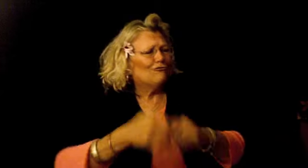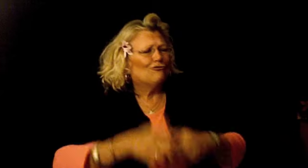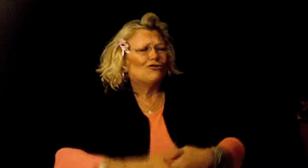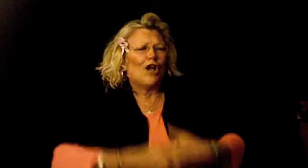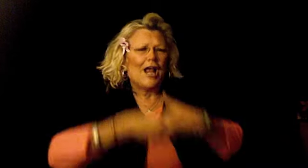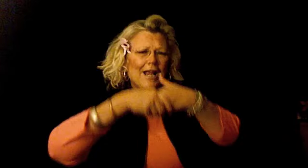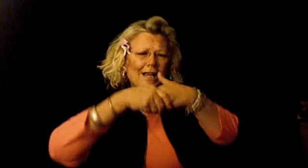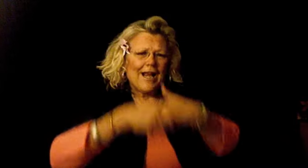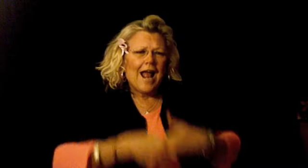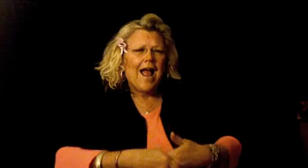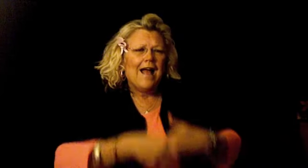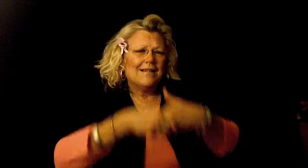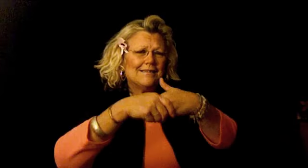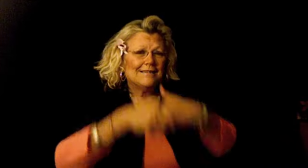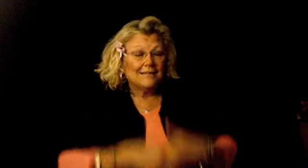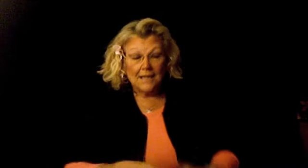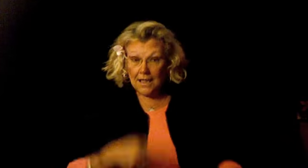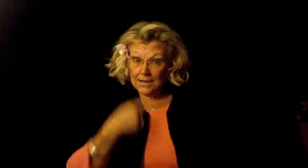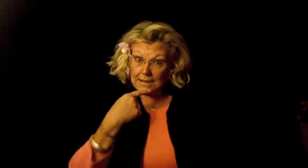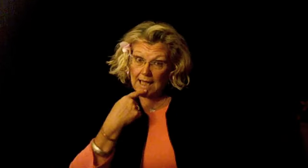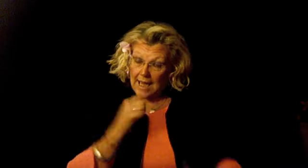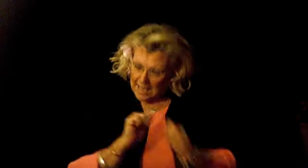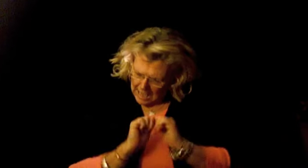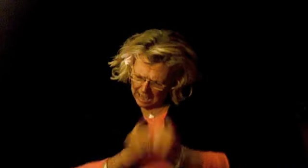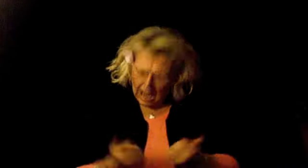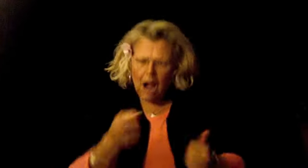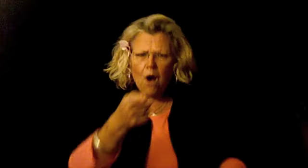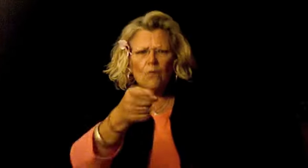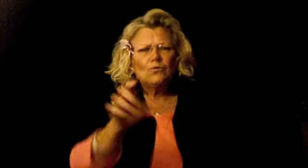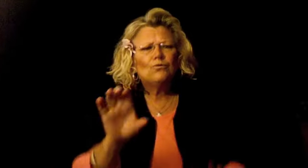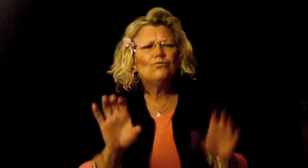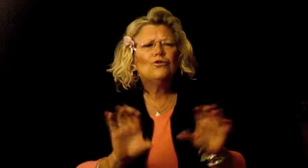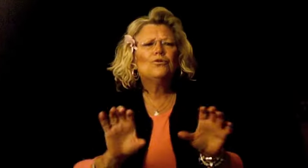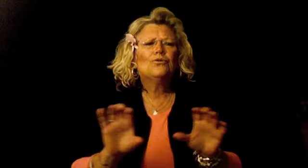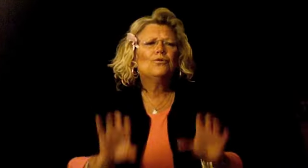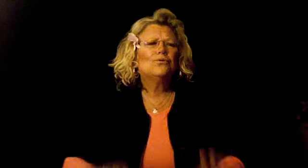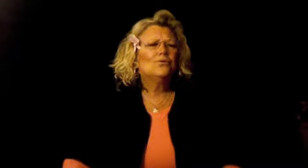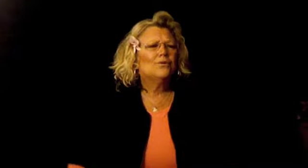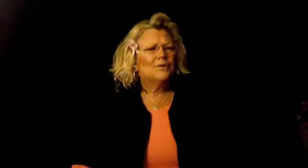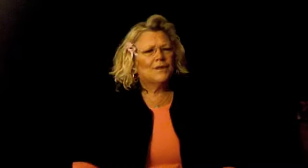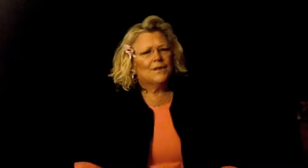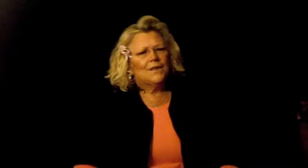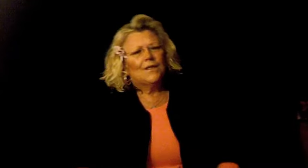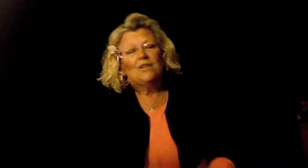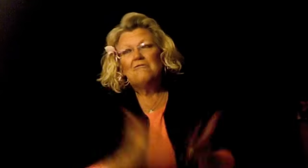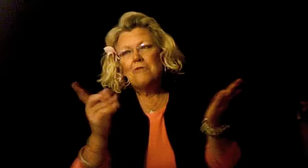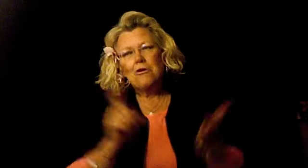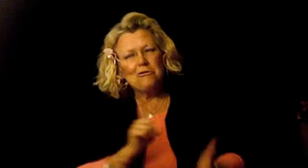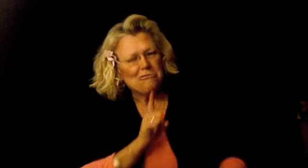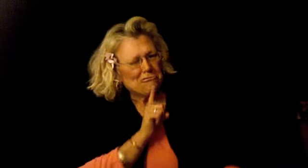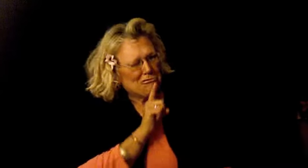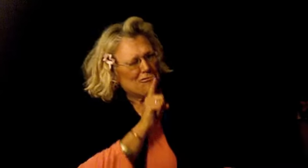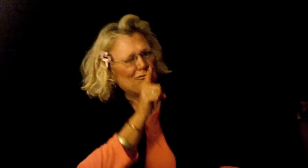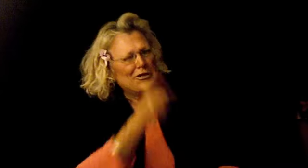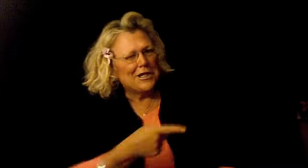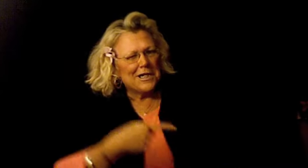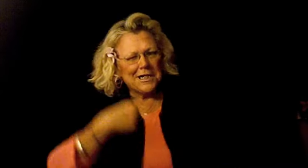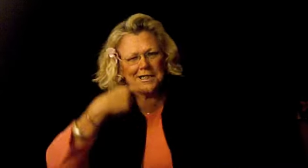shaking hands, saying, how do you do? They're really